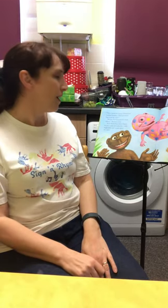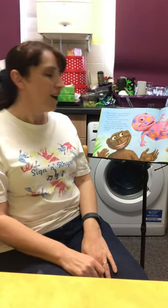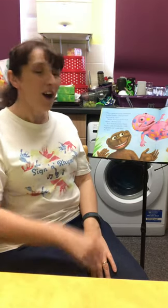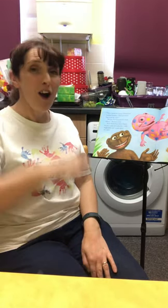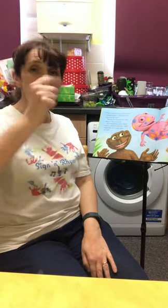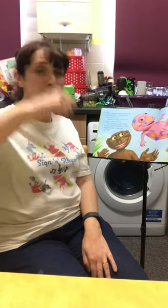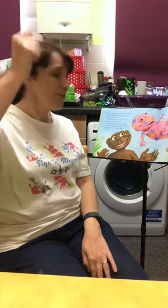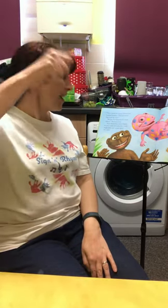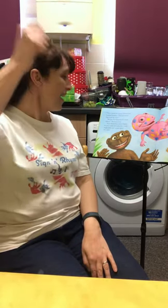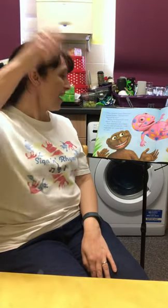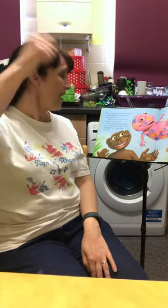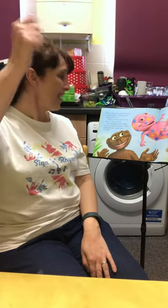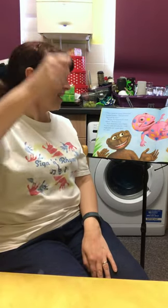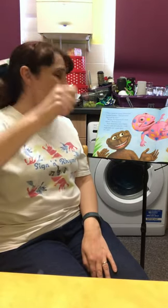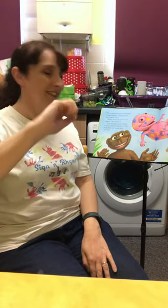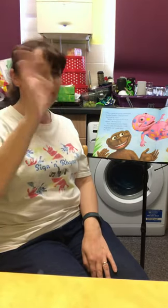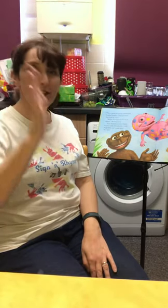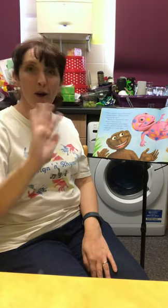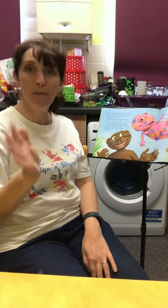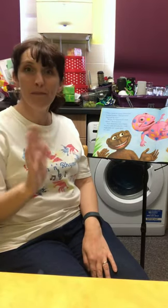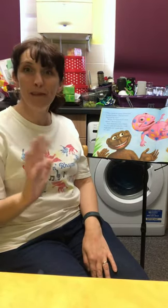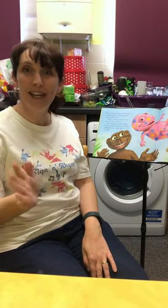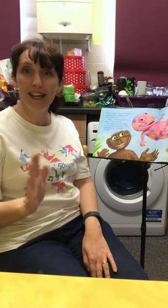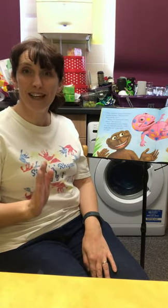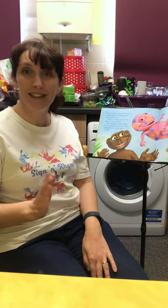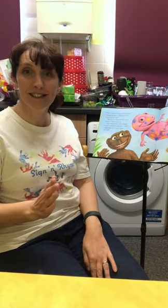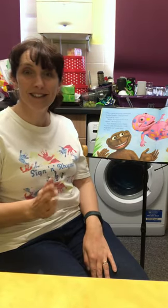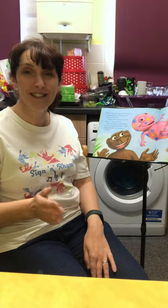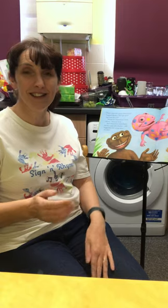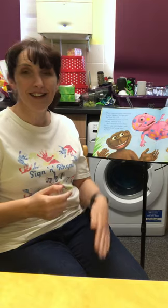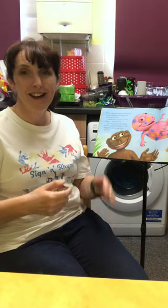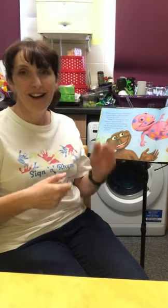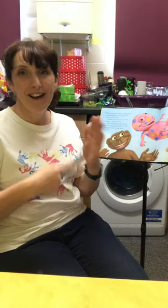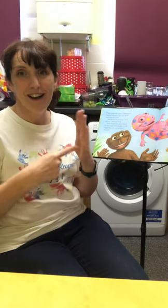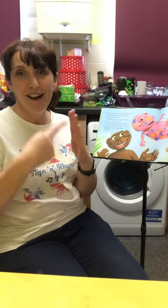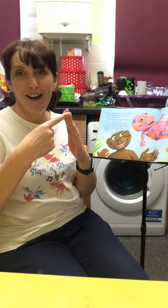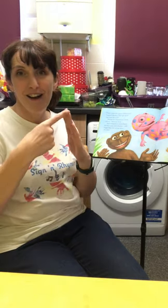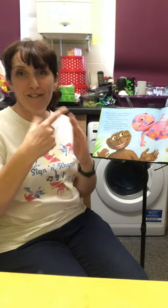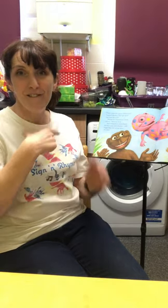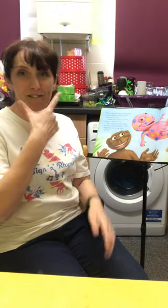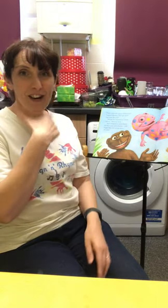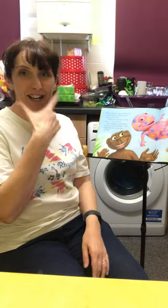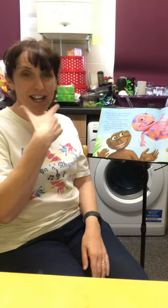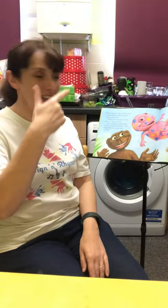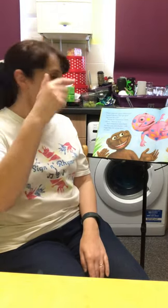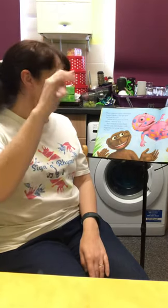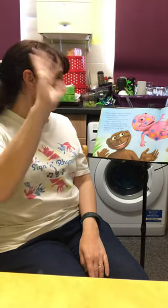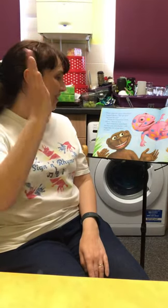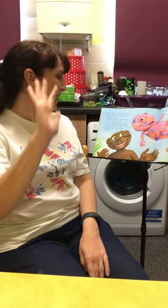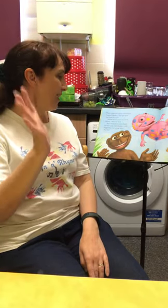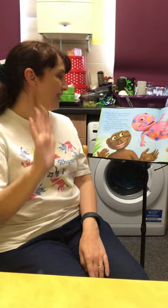Hooray! Chameleon's funny colours!